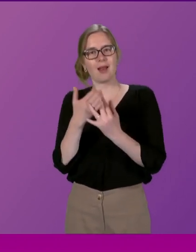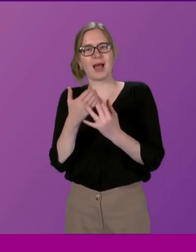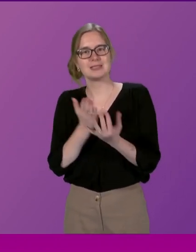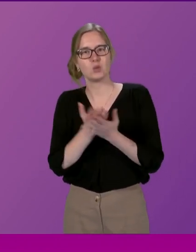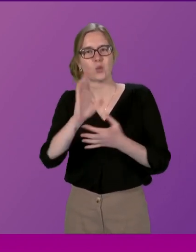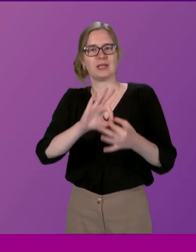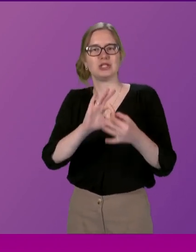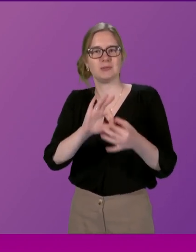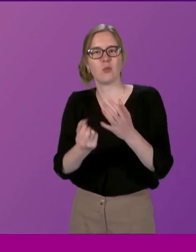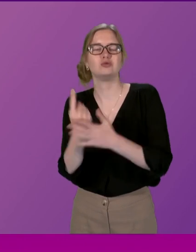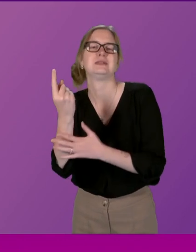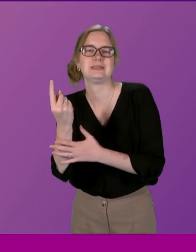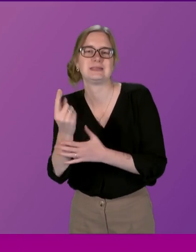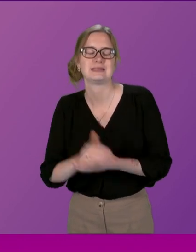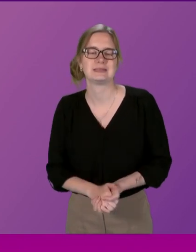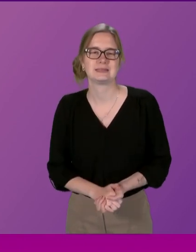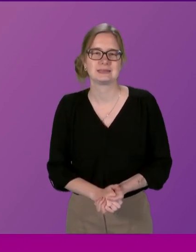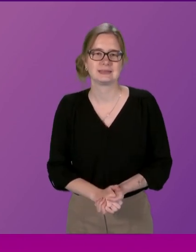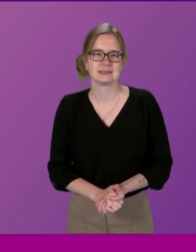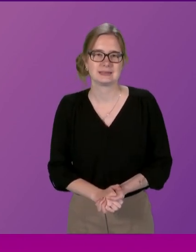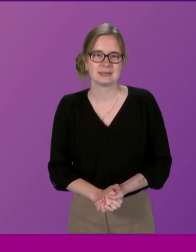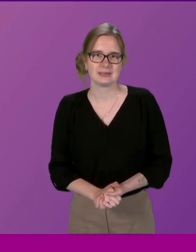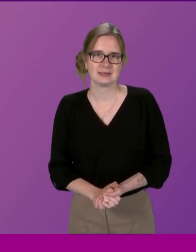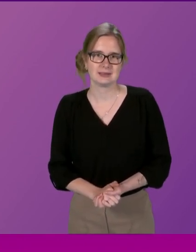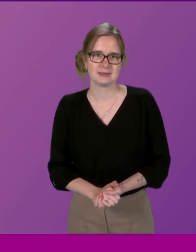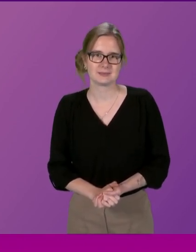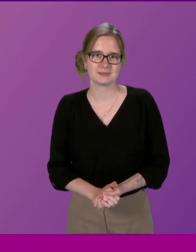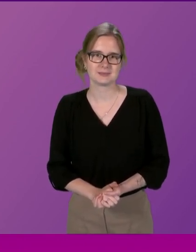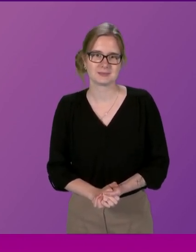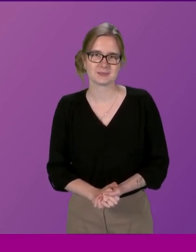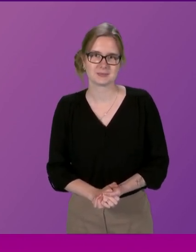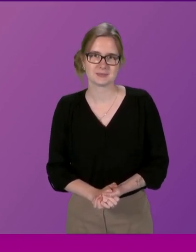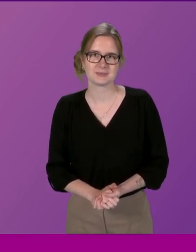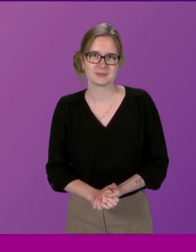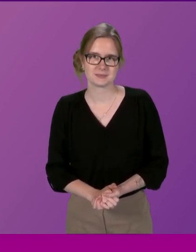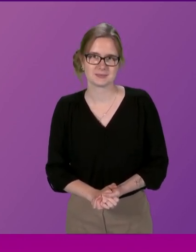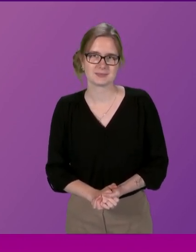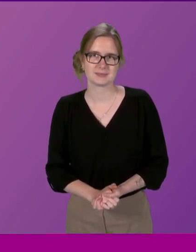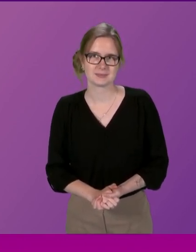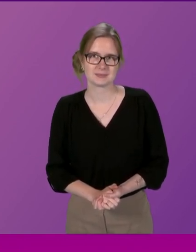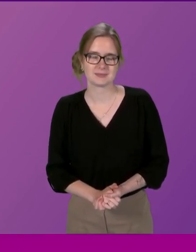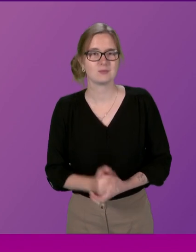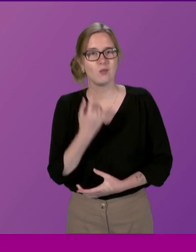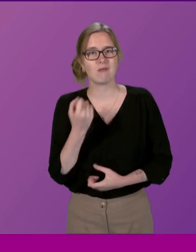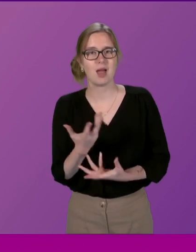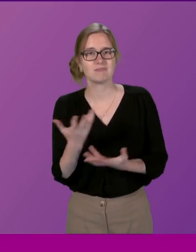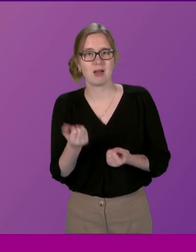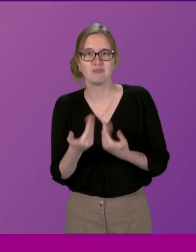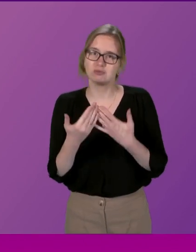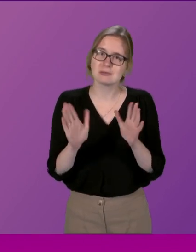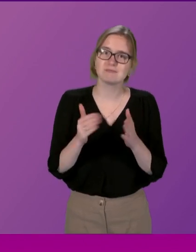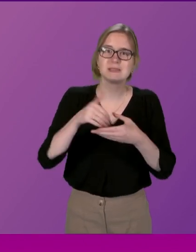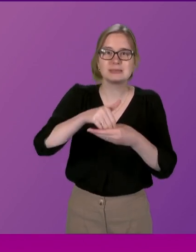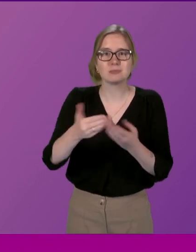engagement opportunities we can hold participation opportunities in